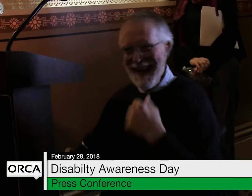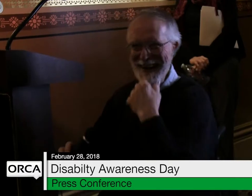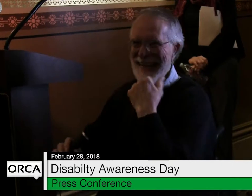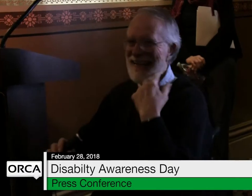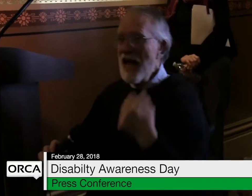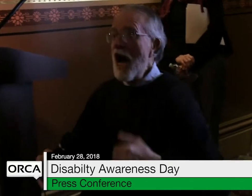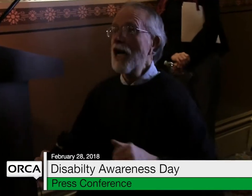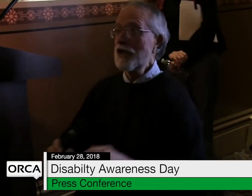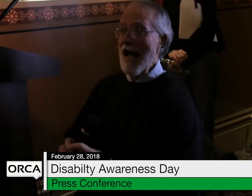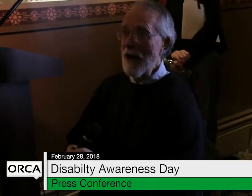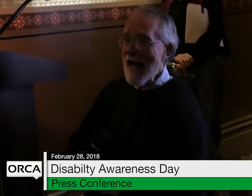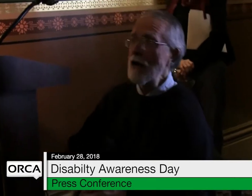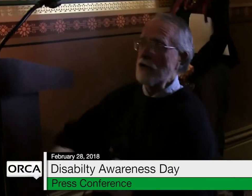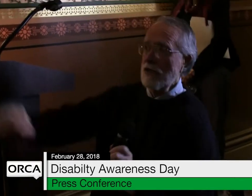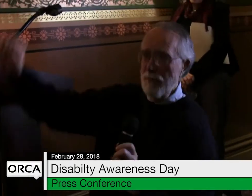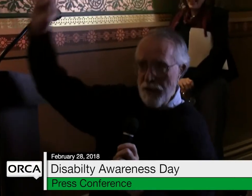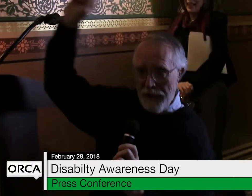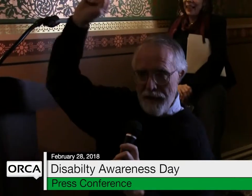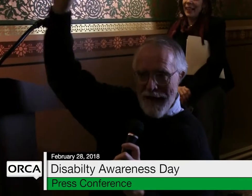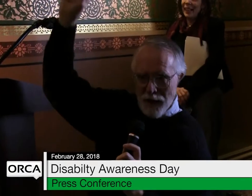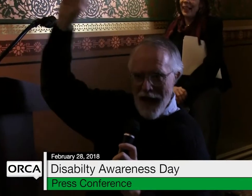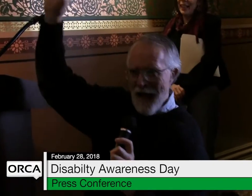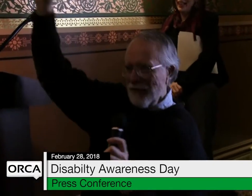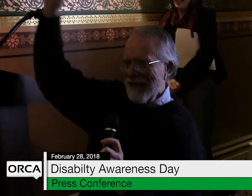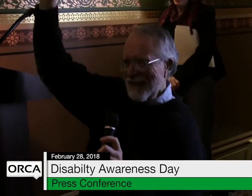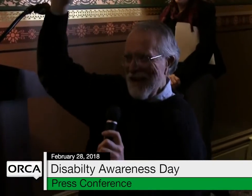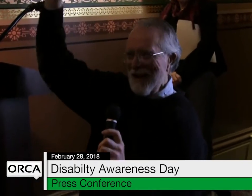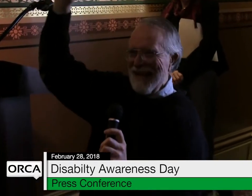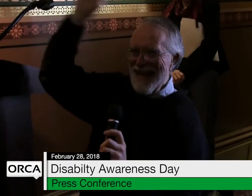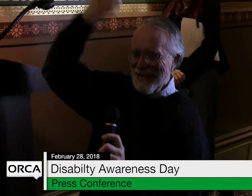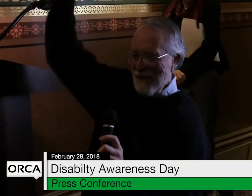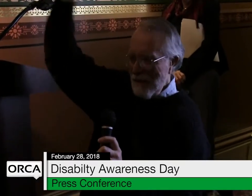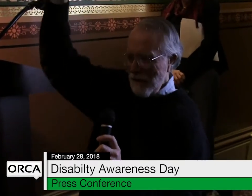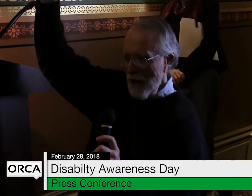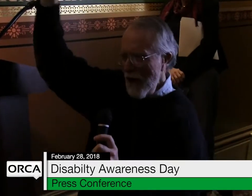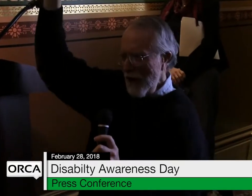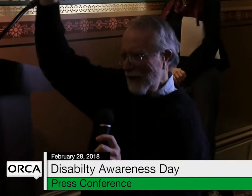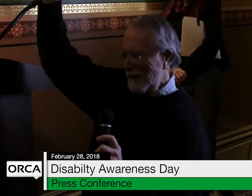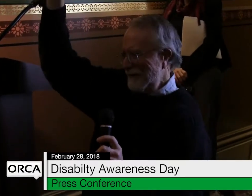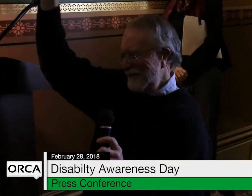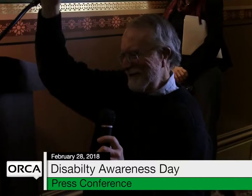All right, a shout-out to community mental health. Let's hear it, guys.